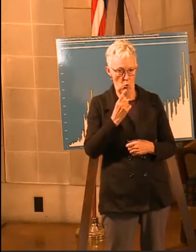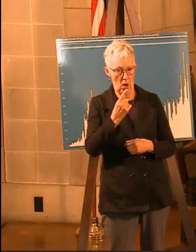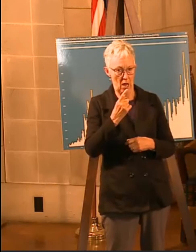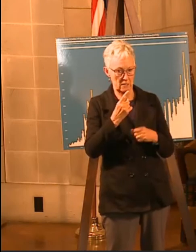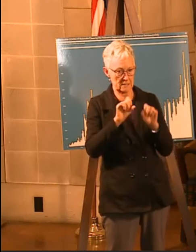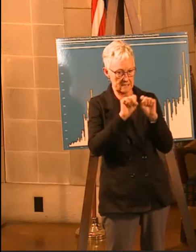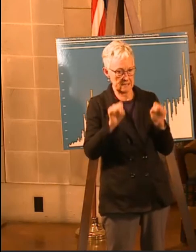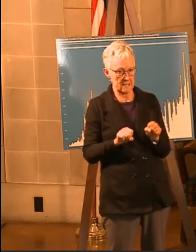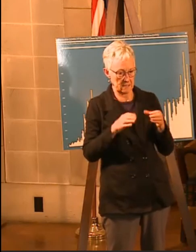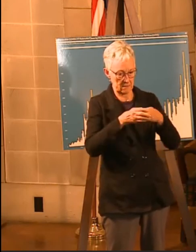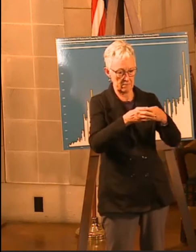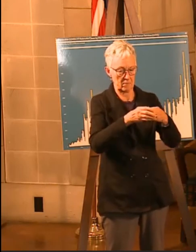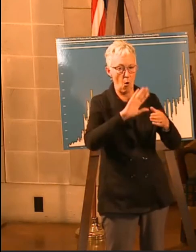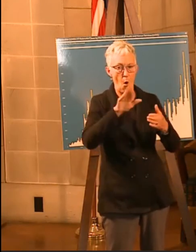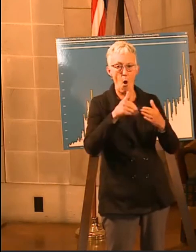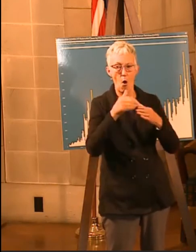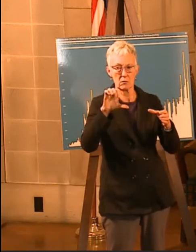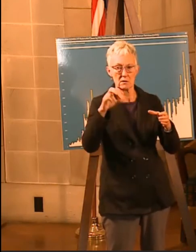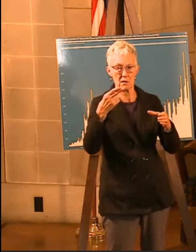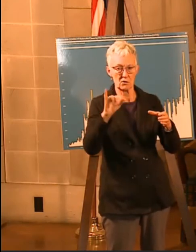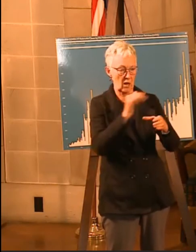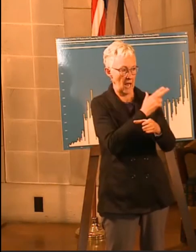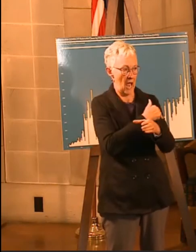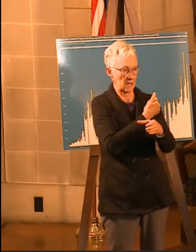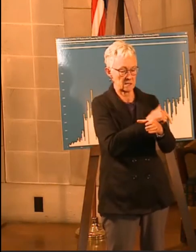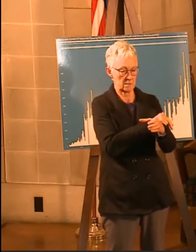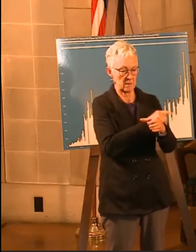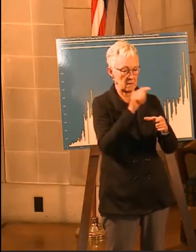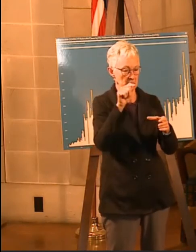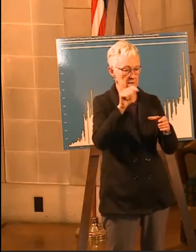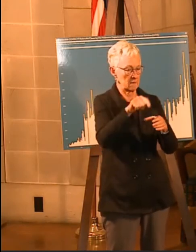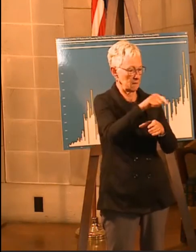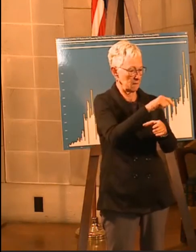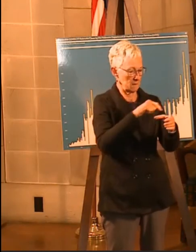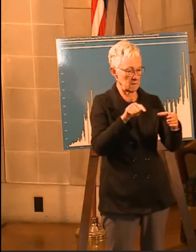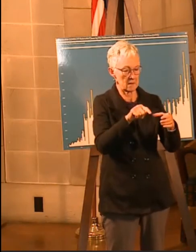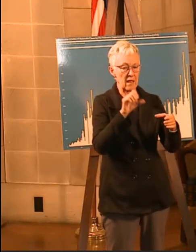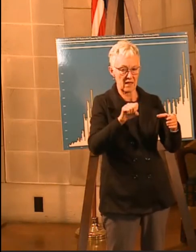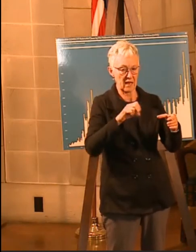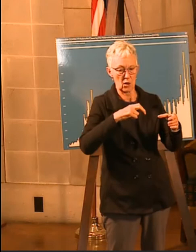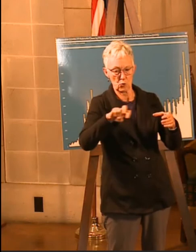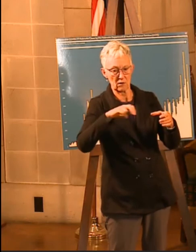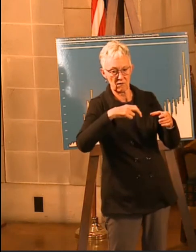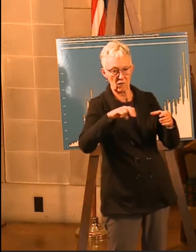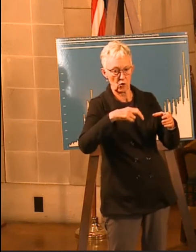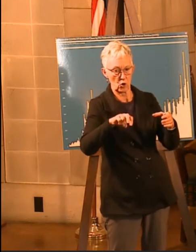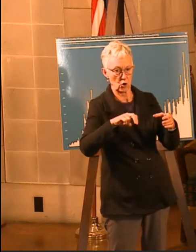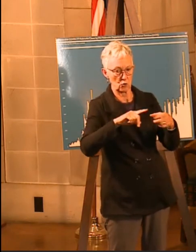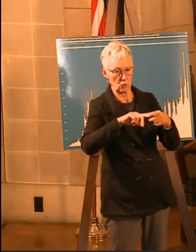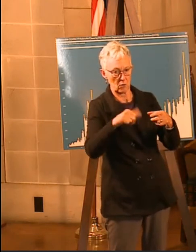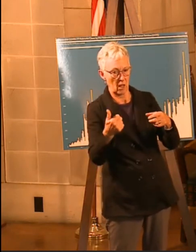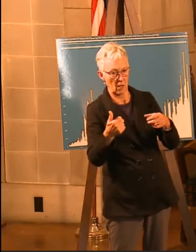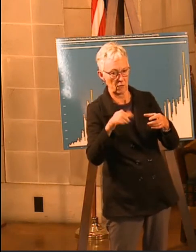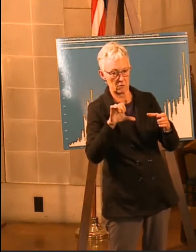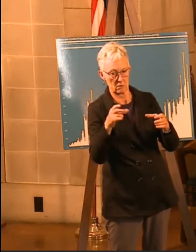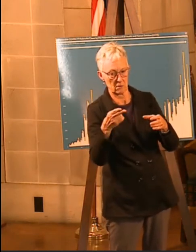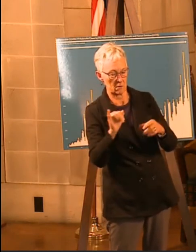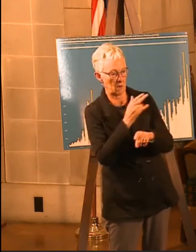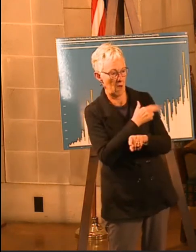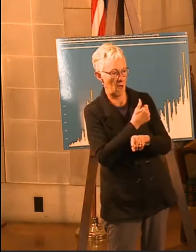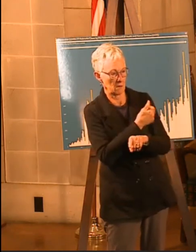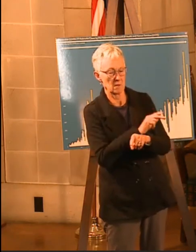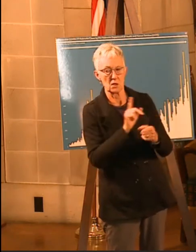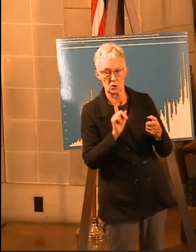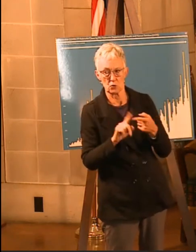the CHI system. So say if Bergen-Mercy had 9% ICU capacity, they could transfer some patients